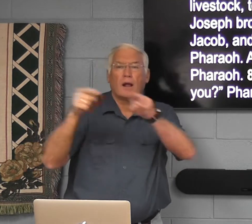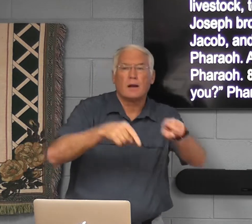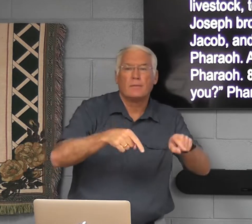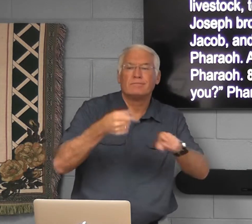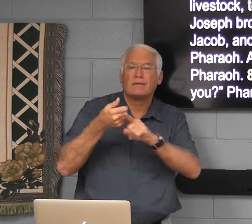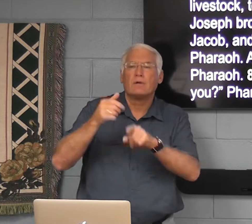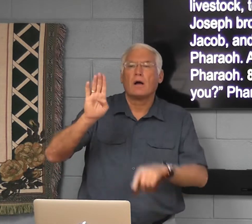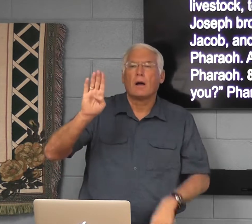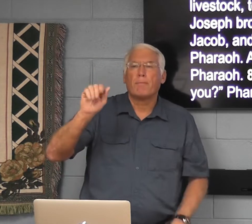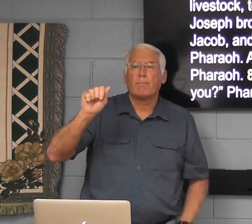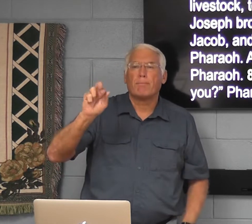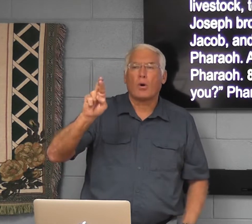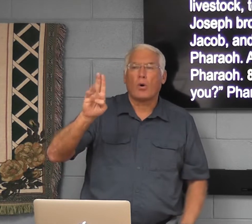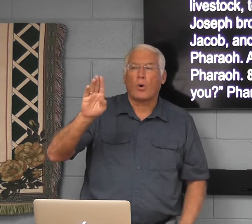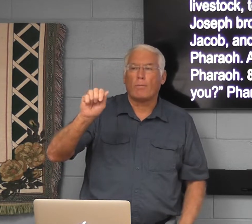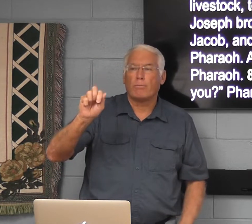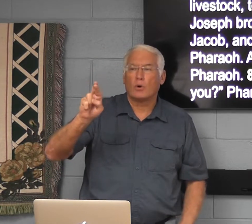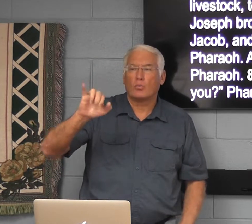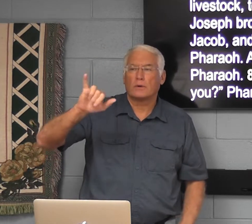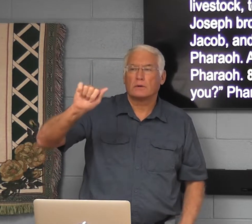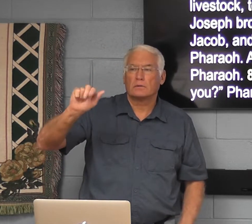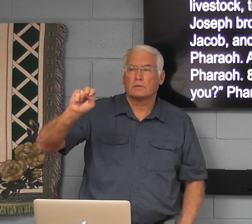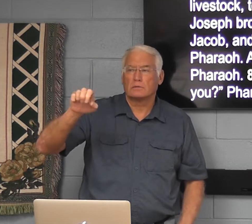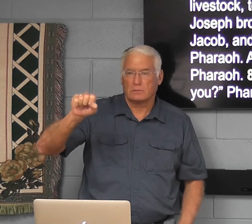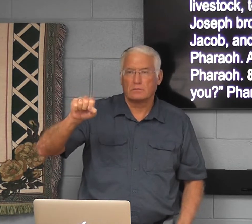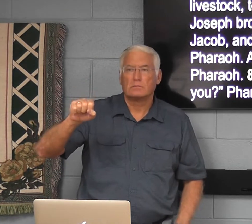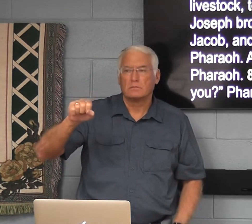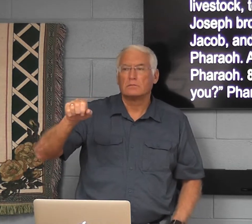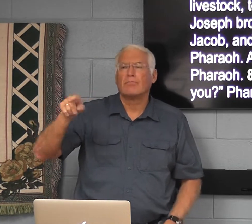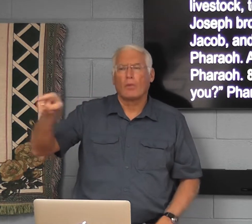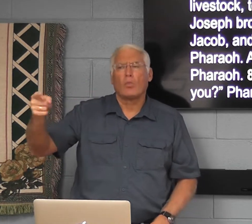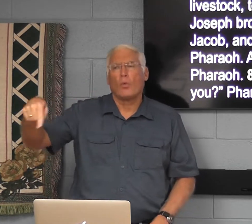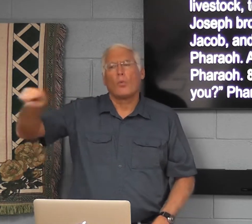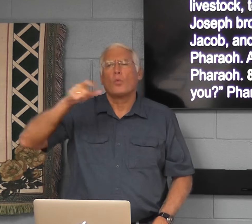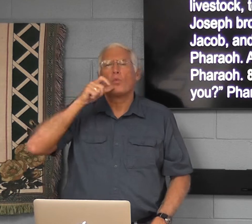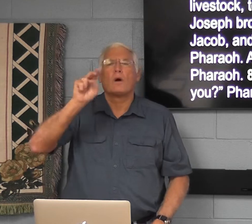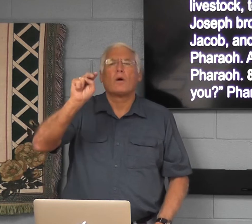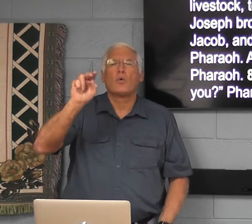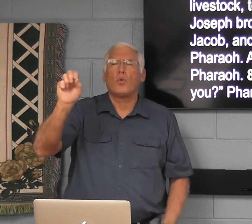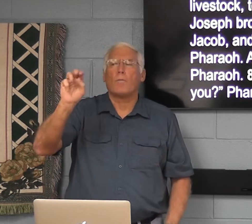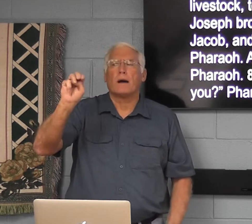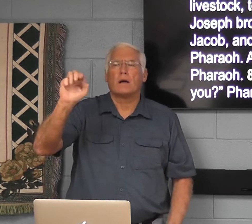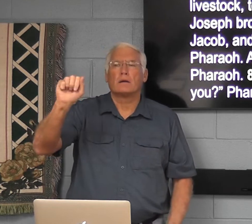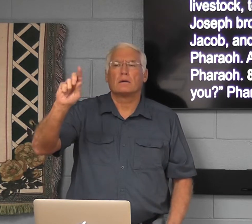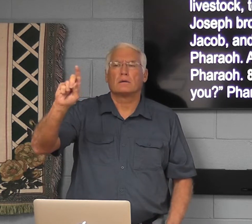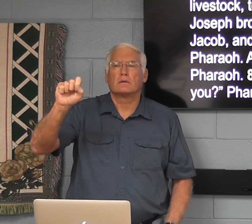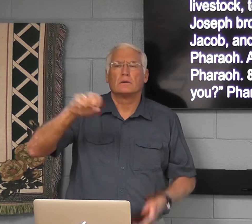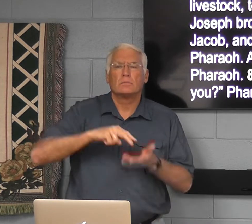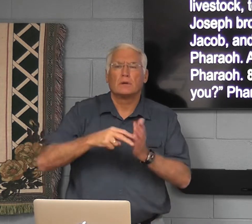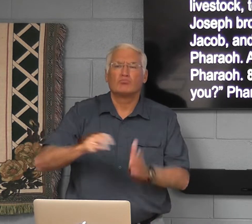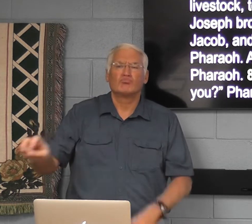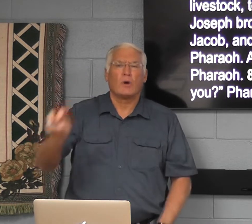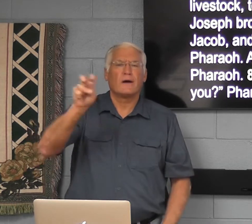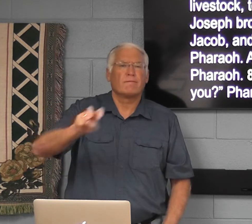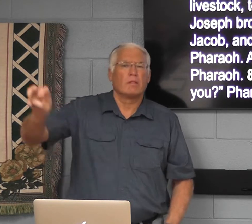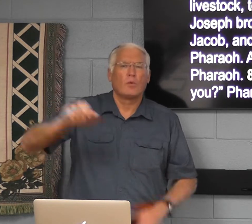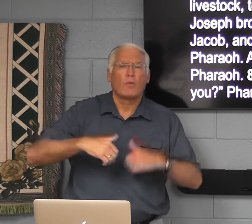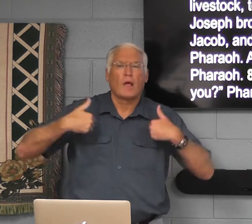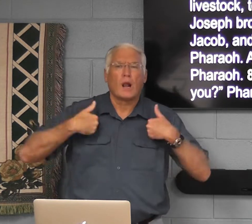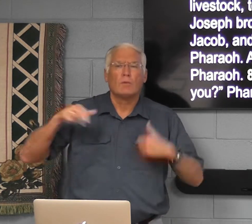You know, people from other countries coming in, the barbarians, those who were considered nomads